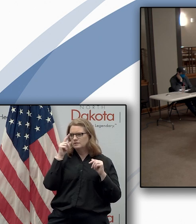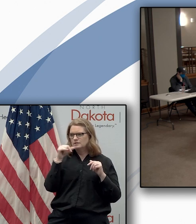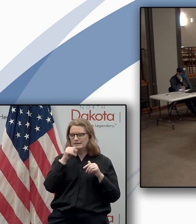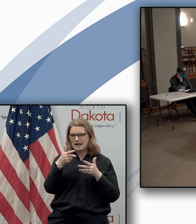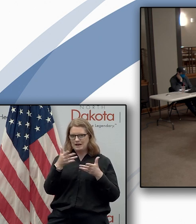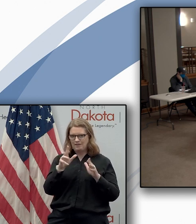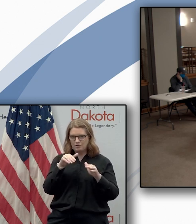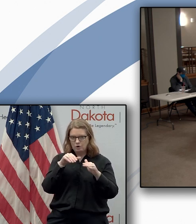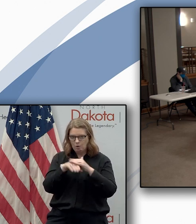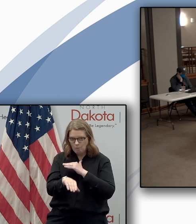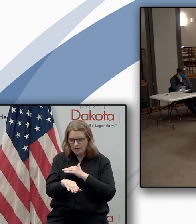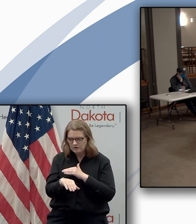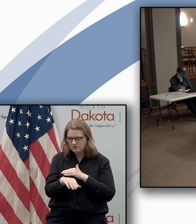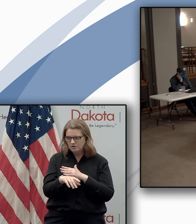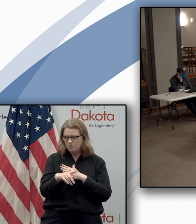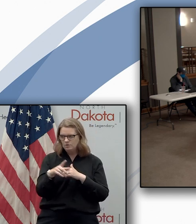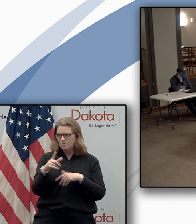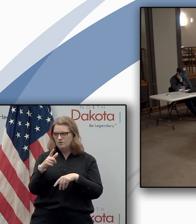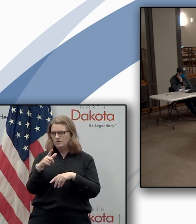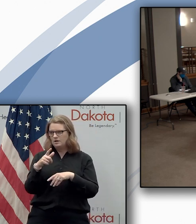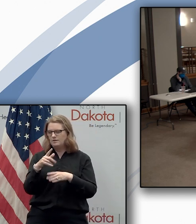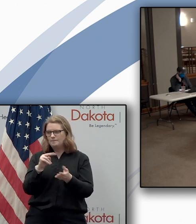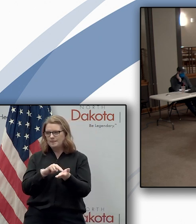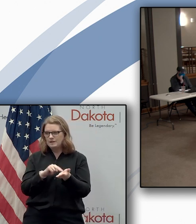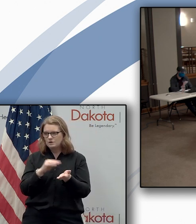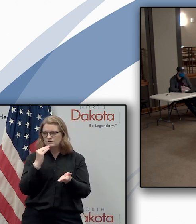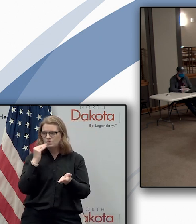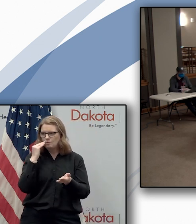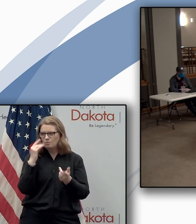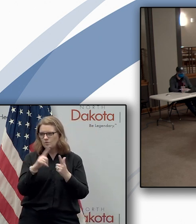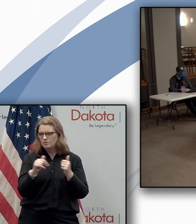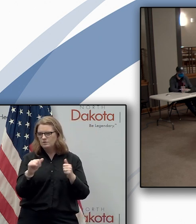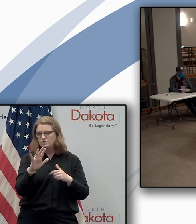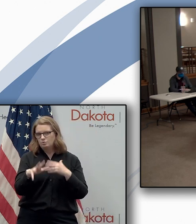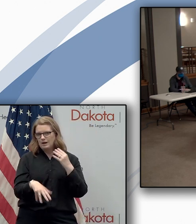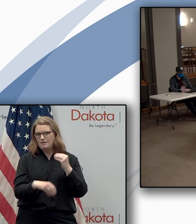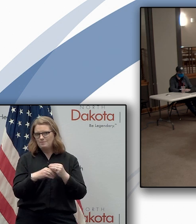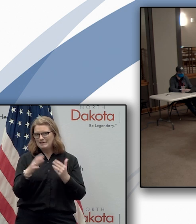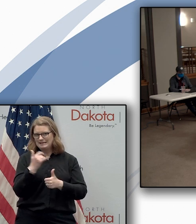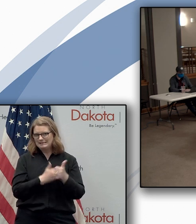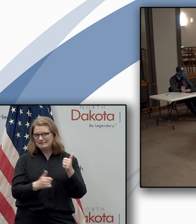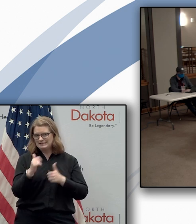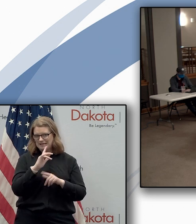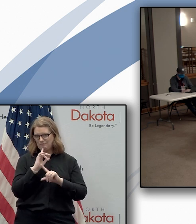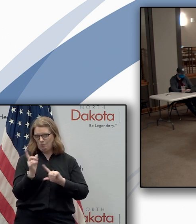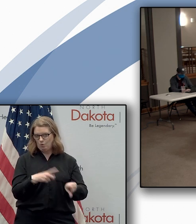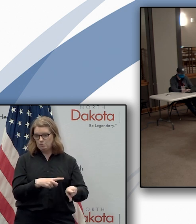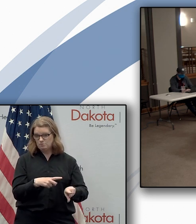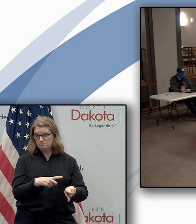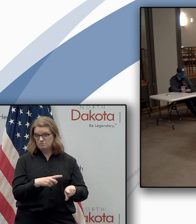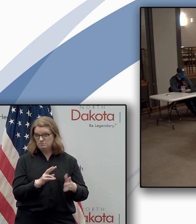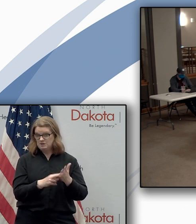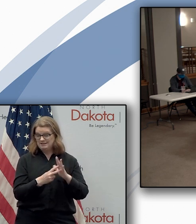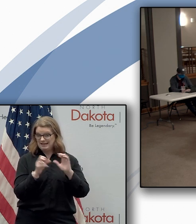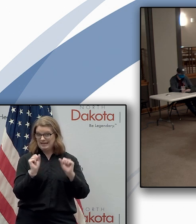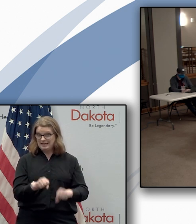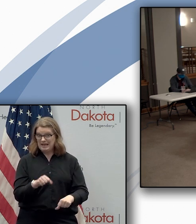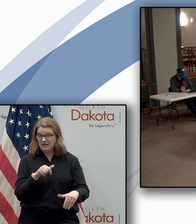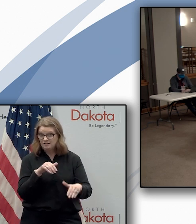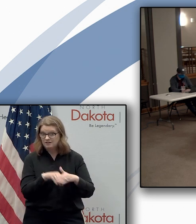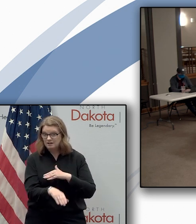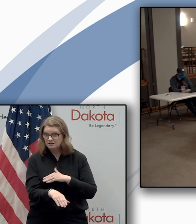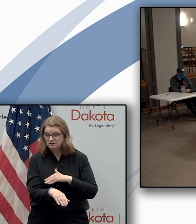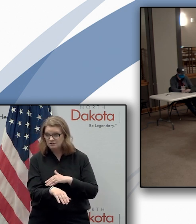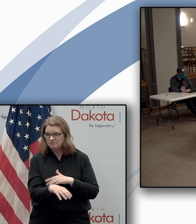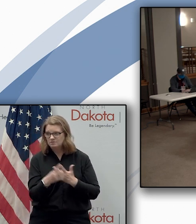term care facilities in some cases. Under your amended executive orders, are, are they allowed to enter the facilities? And if not,